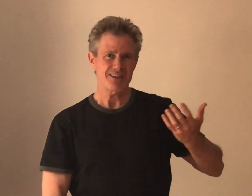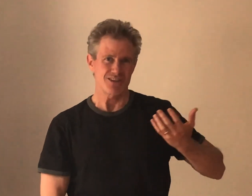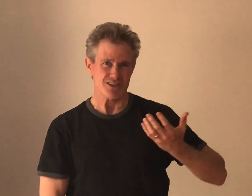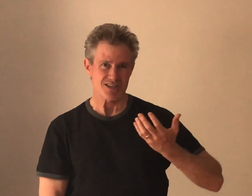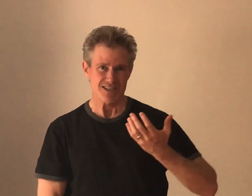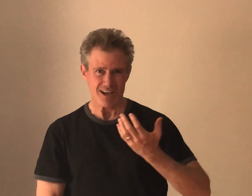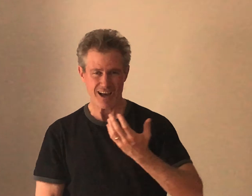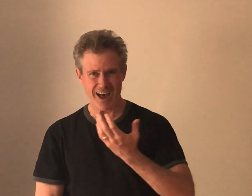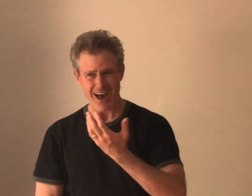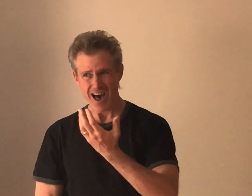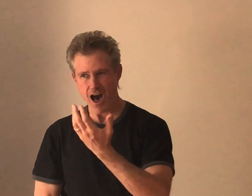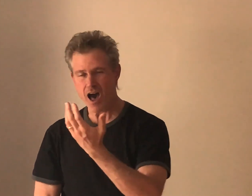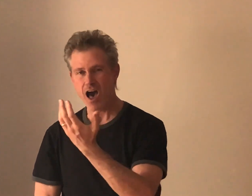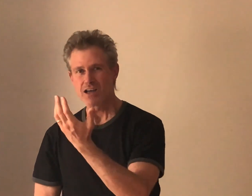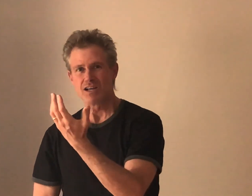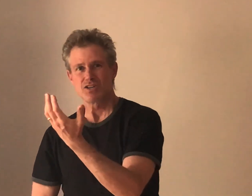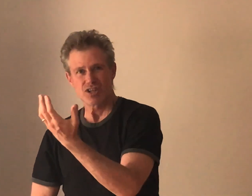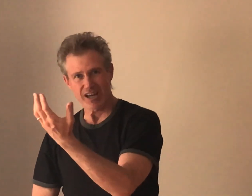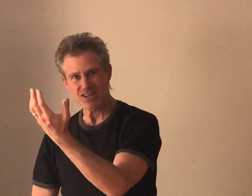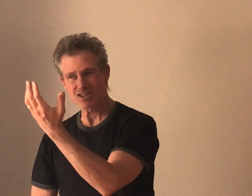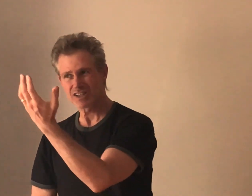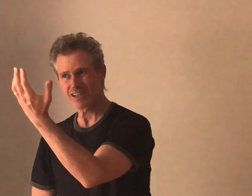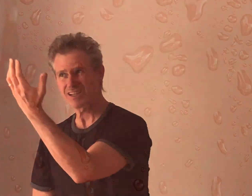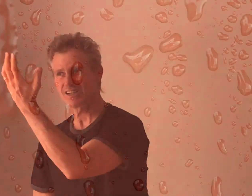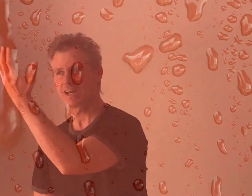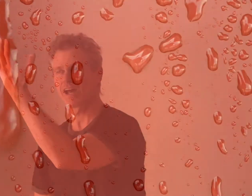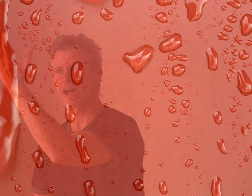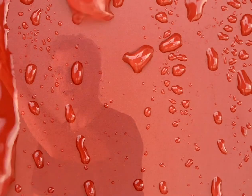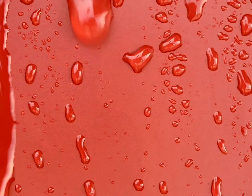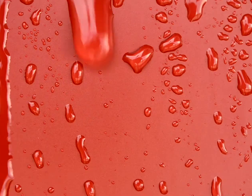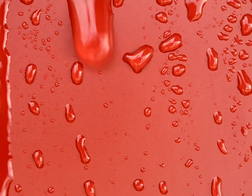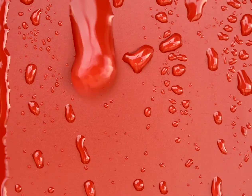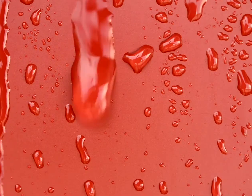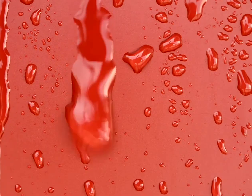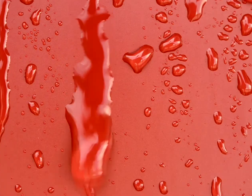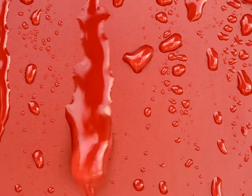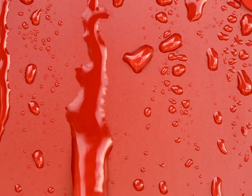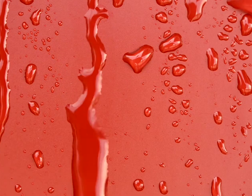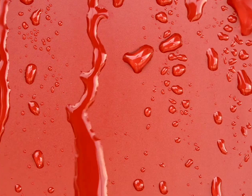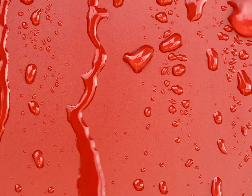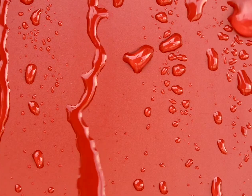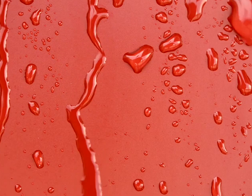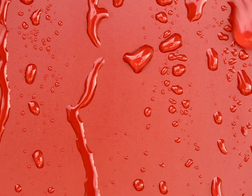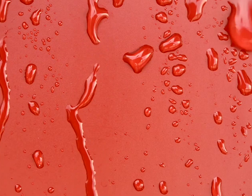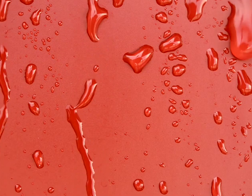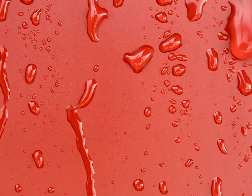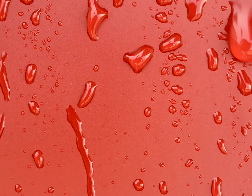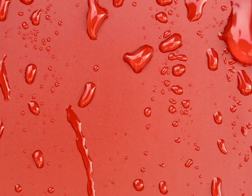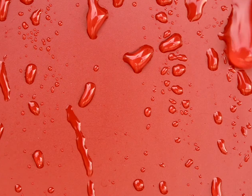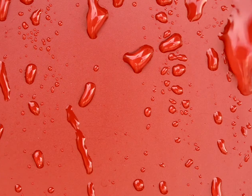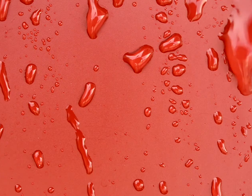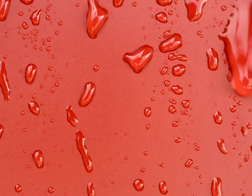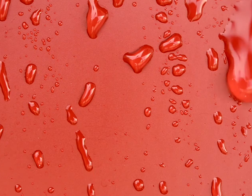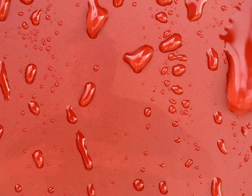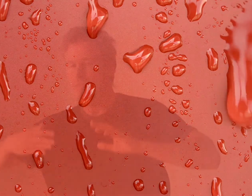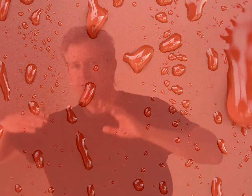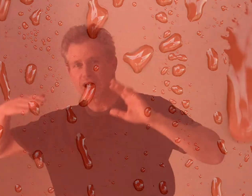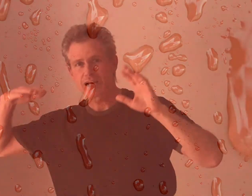other side Chasing the highs Chasing least gave me a guide But I'm